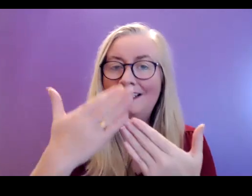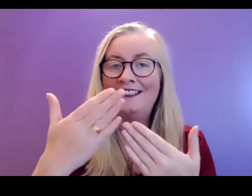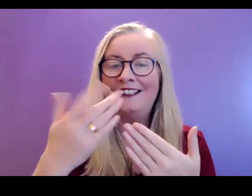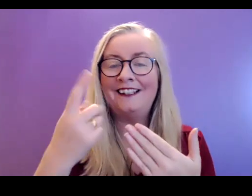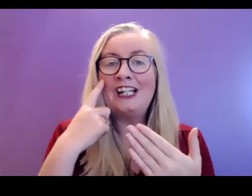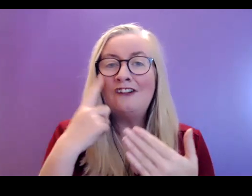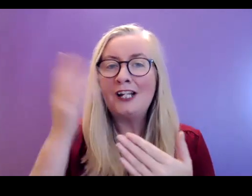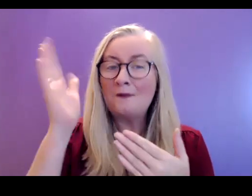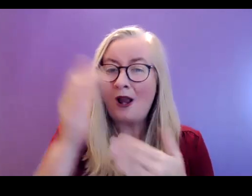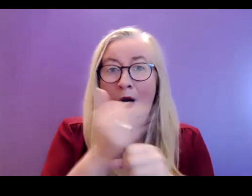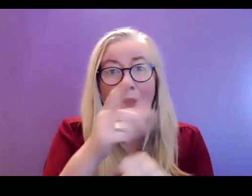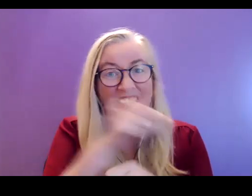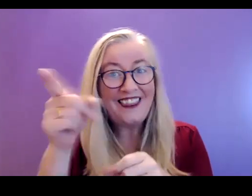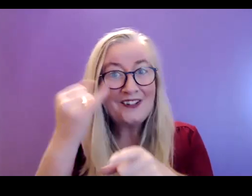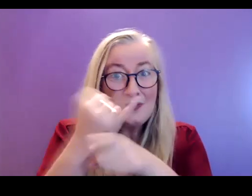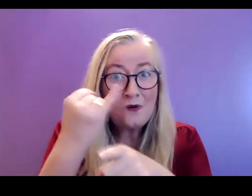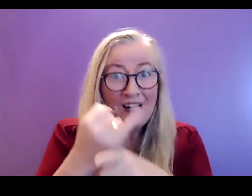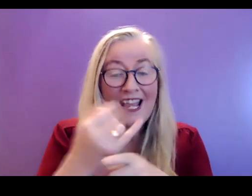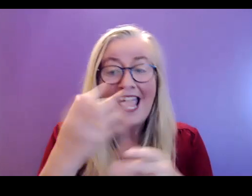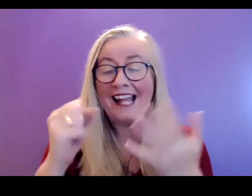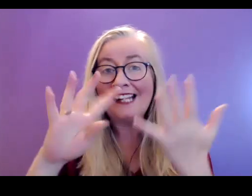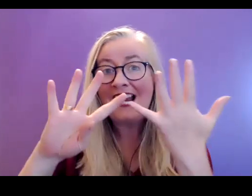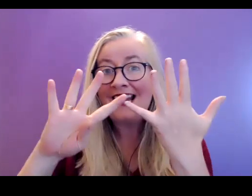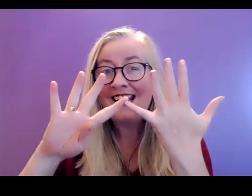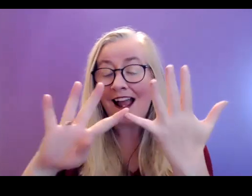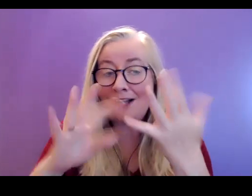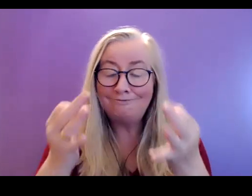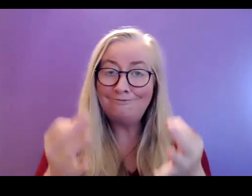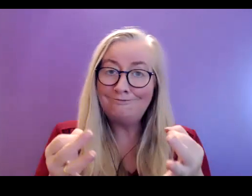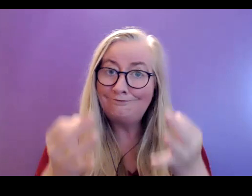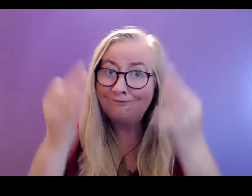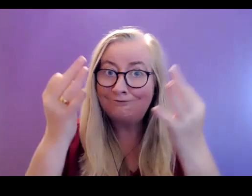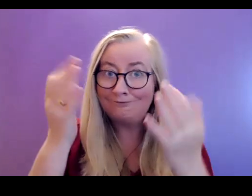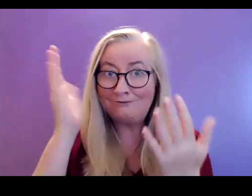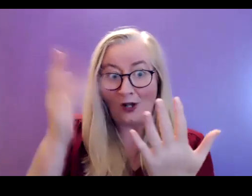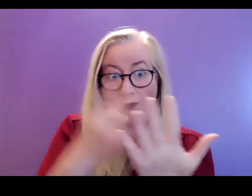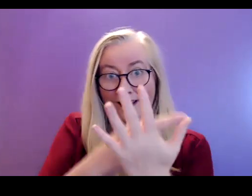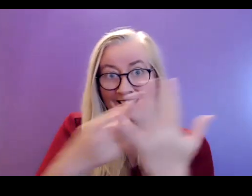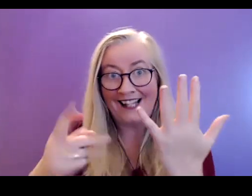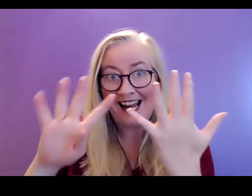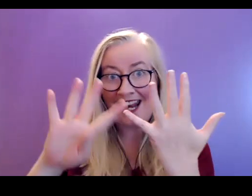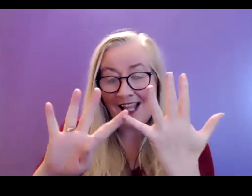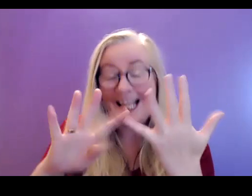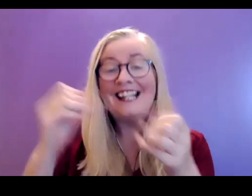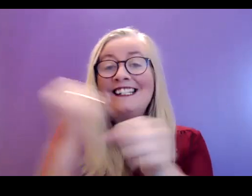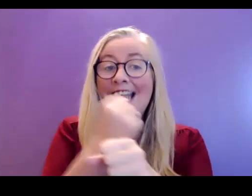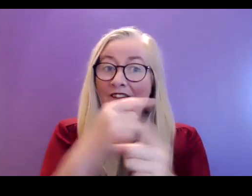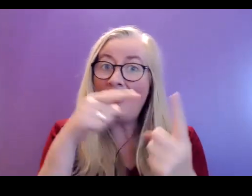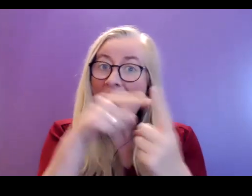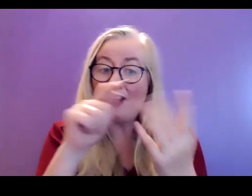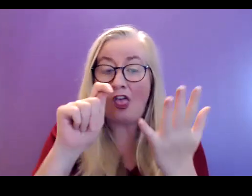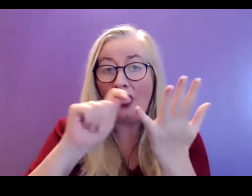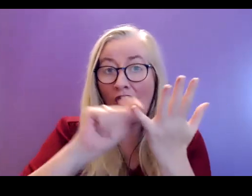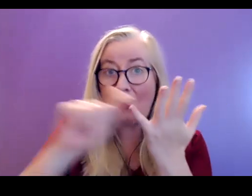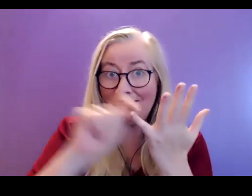They're all at school. We have nine terrific, terrific talks for you. The date is Thursday,